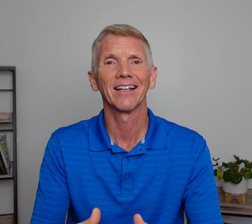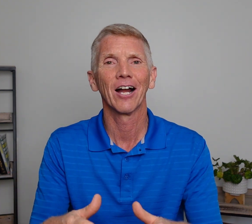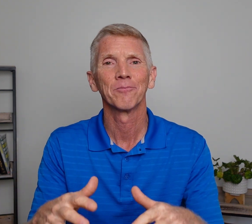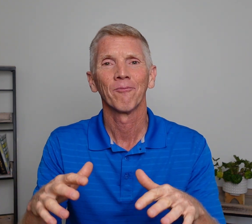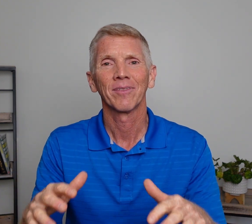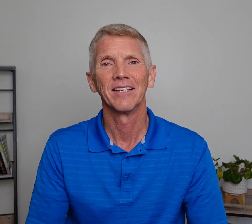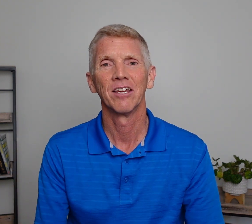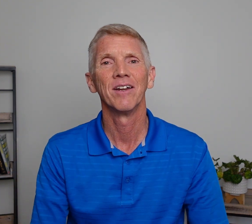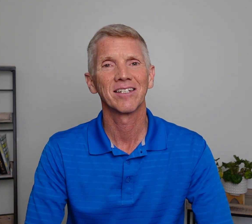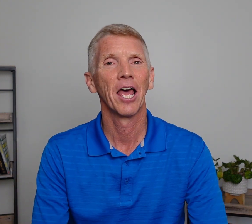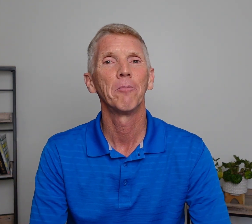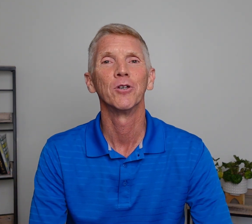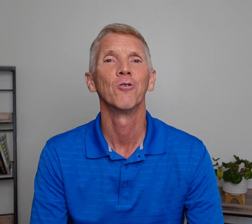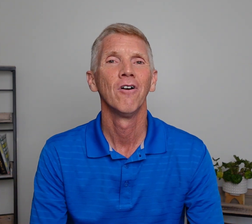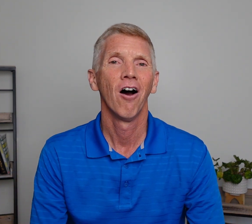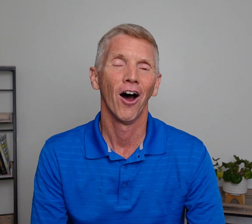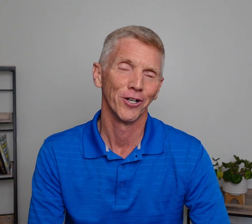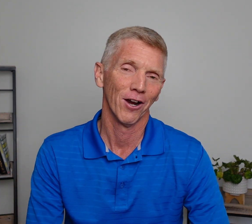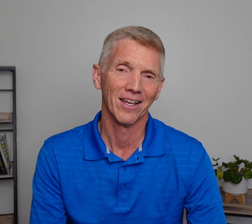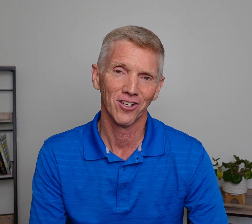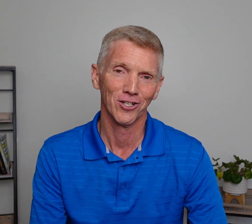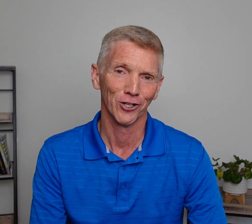out and see if it doesn't help you on your ASL journey.